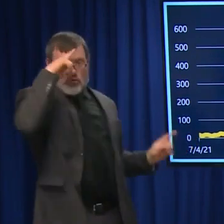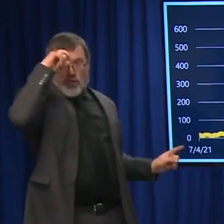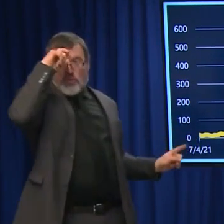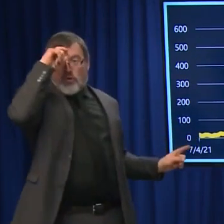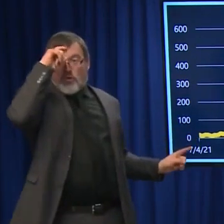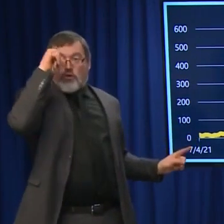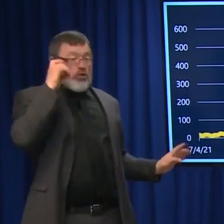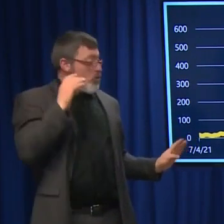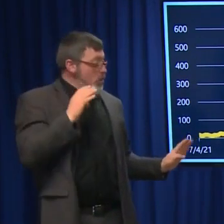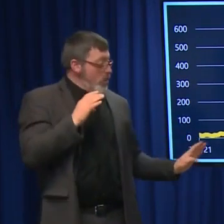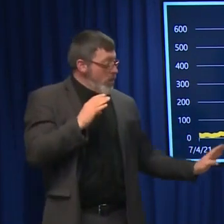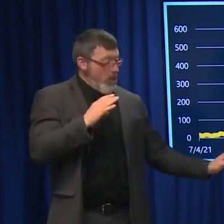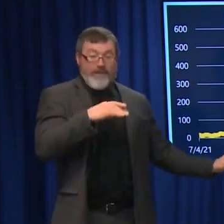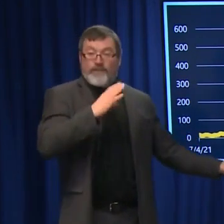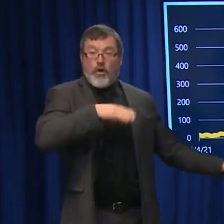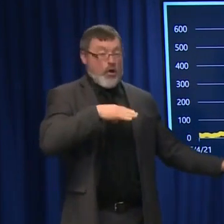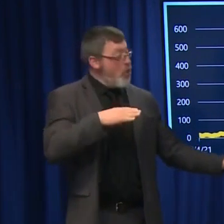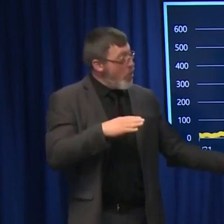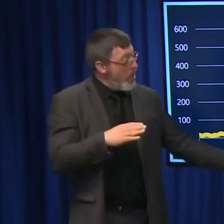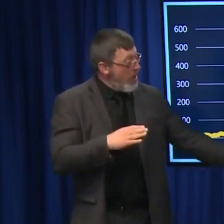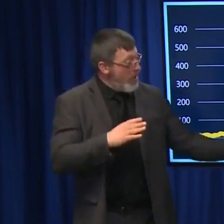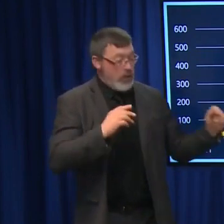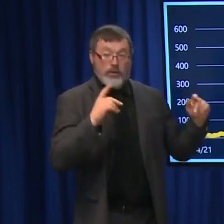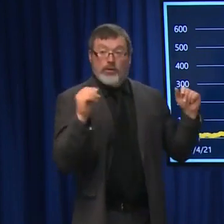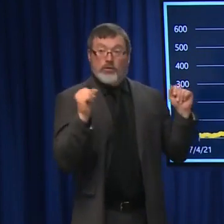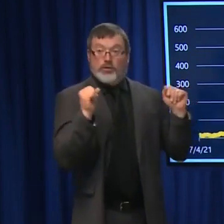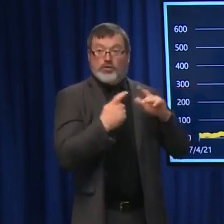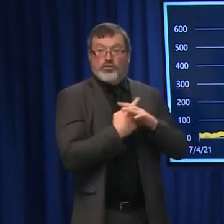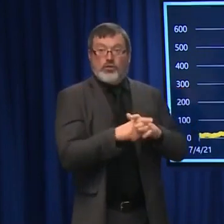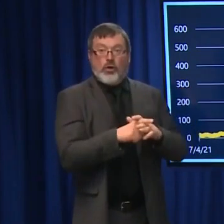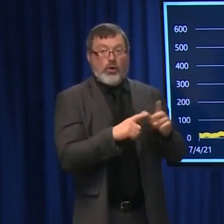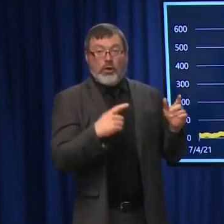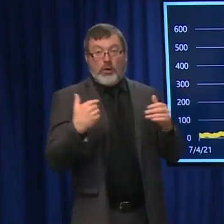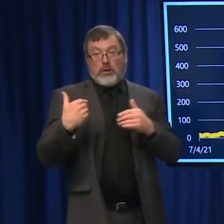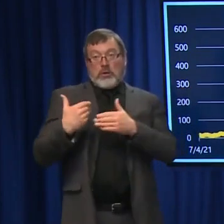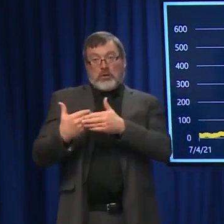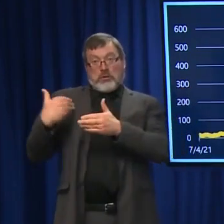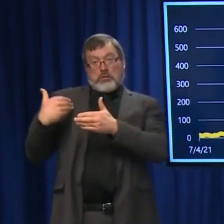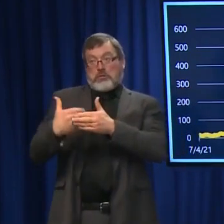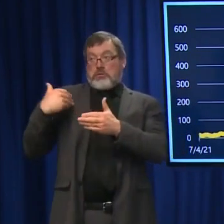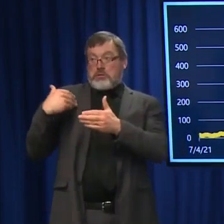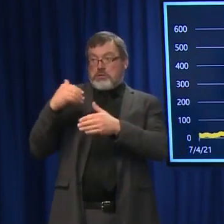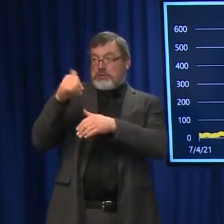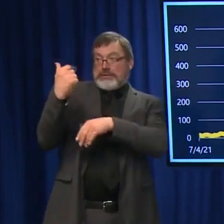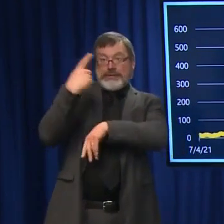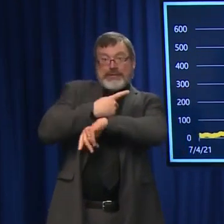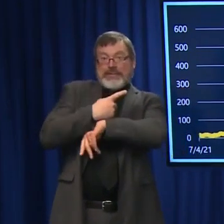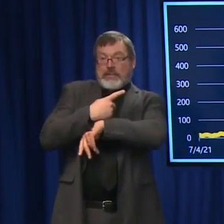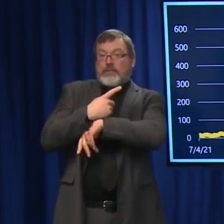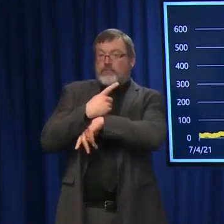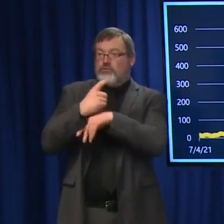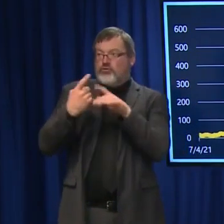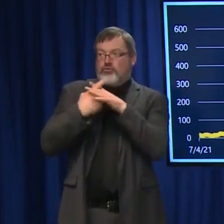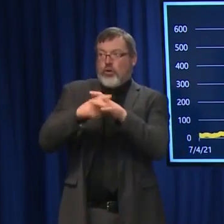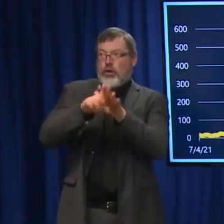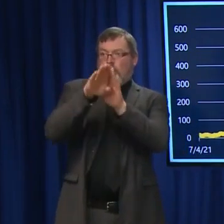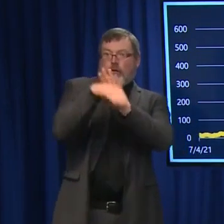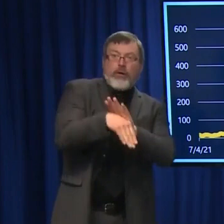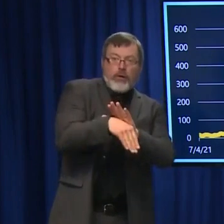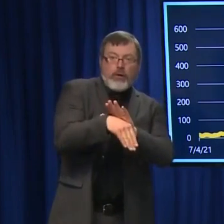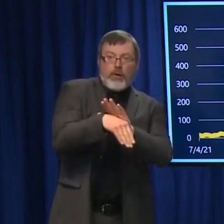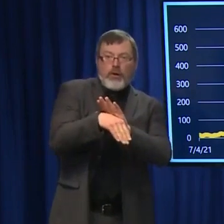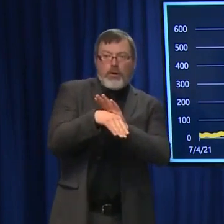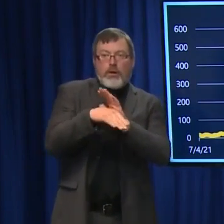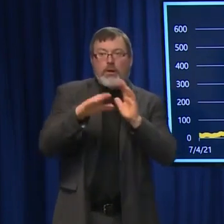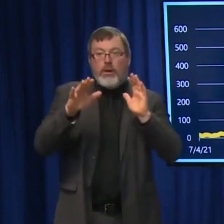about the past month. But over the past 10 days or so, we're seeing kind of a plateauing, even a slight downward trend. This can spike up at any moment, of